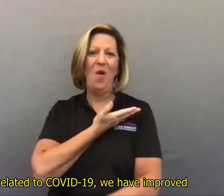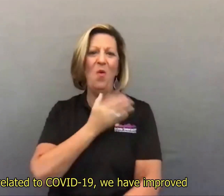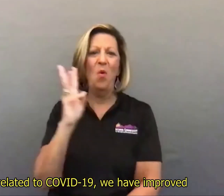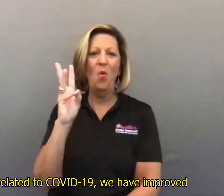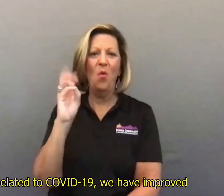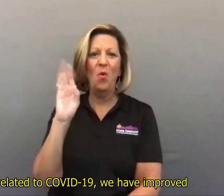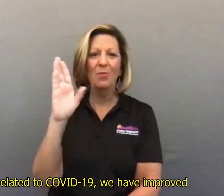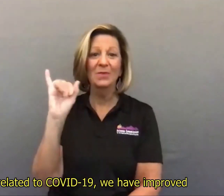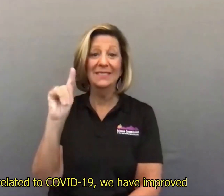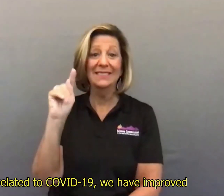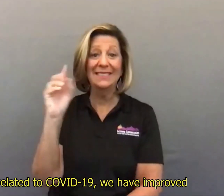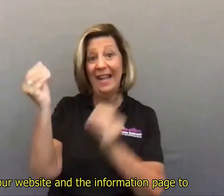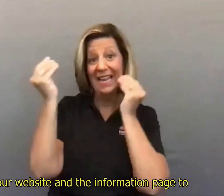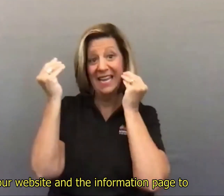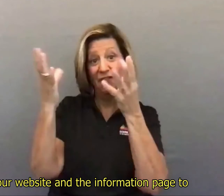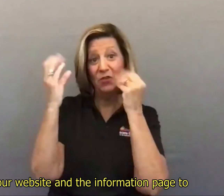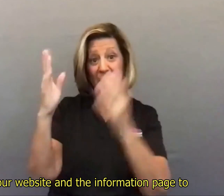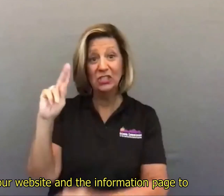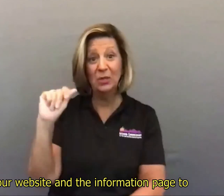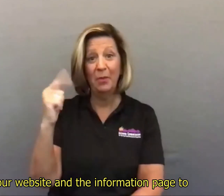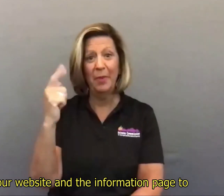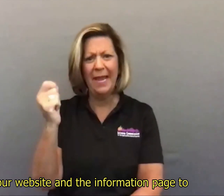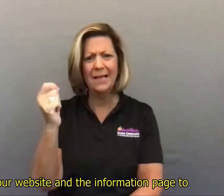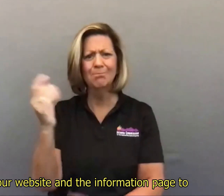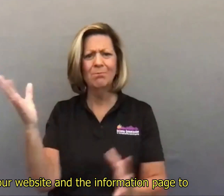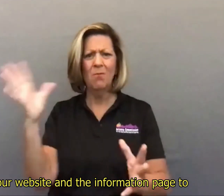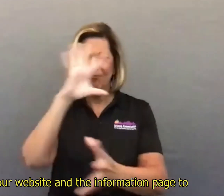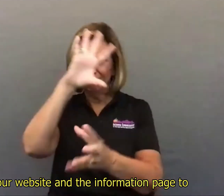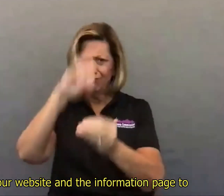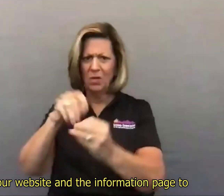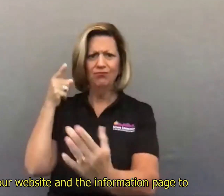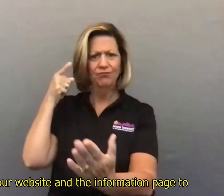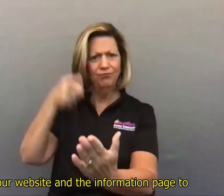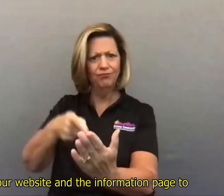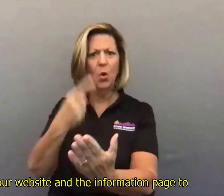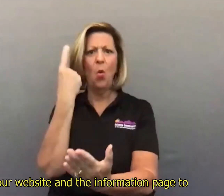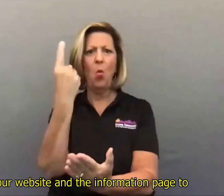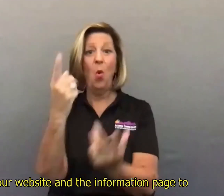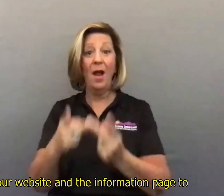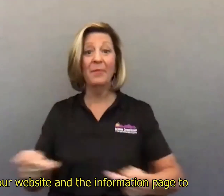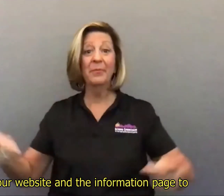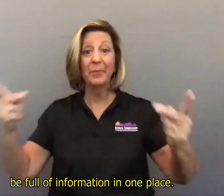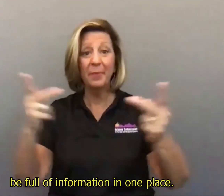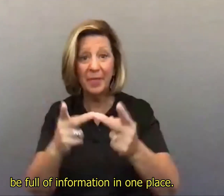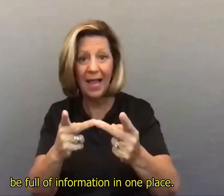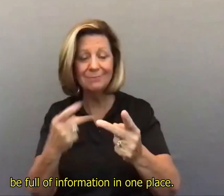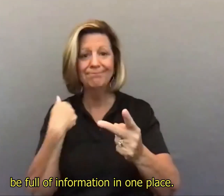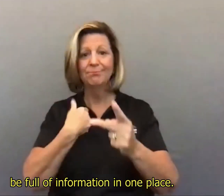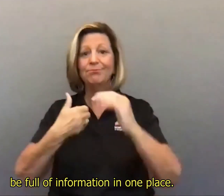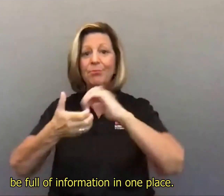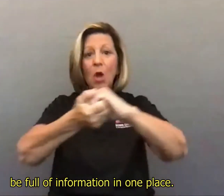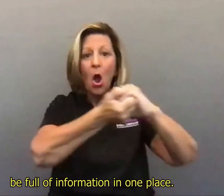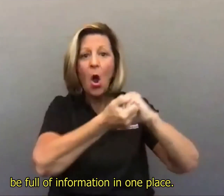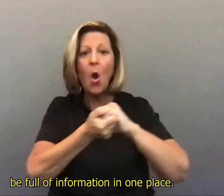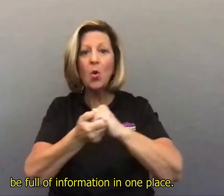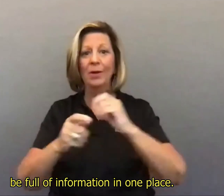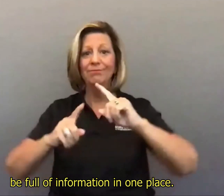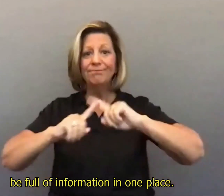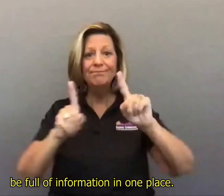improved our website and the information page to be full of information in one